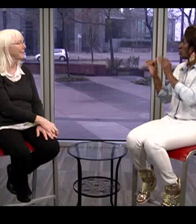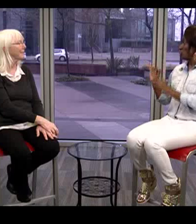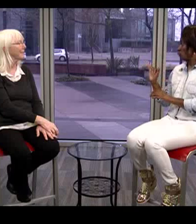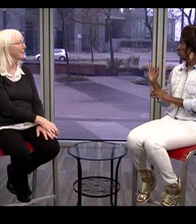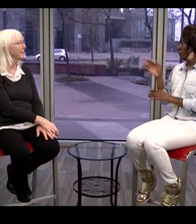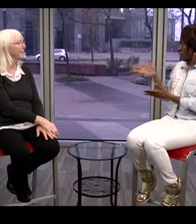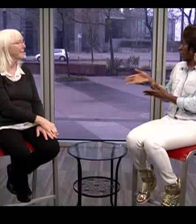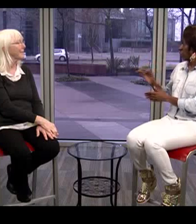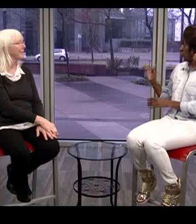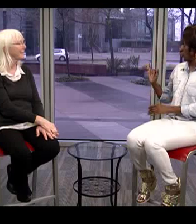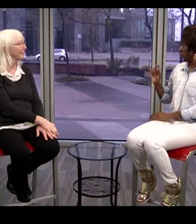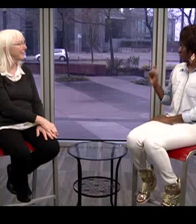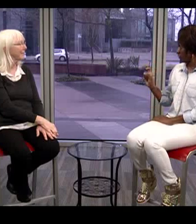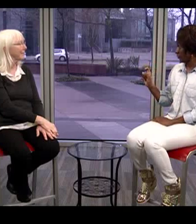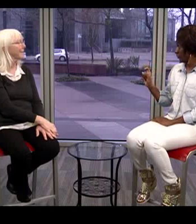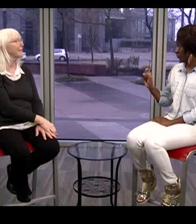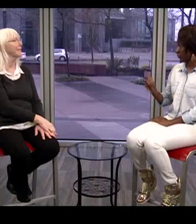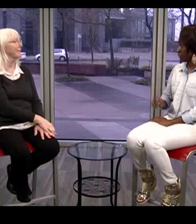they would have an interpreter that could be there as well?